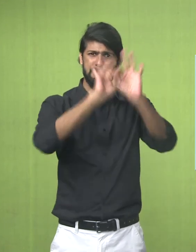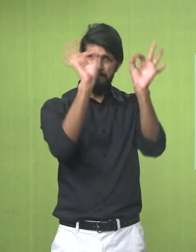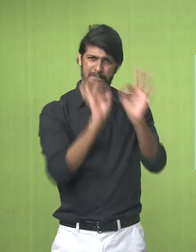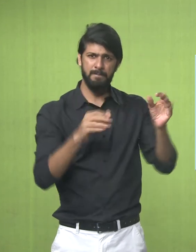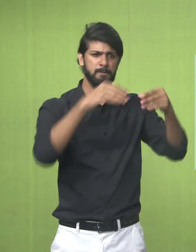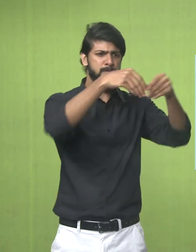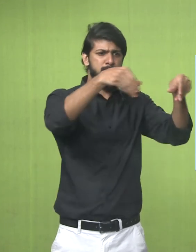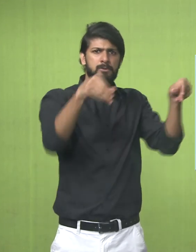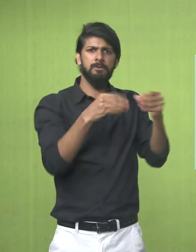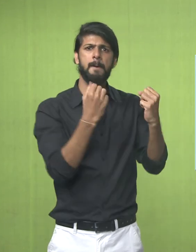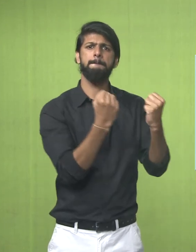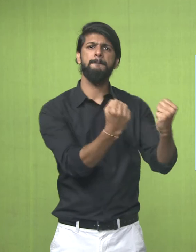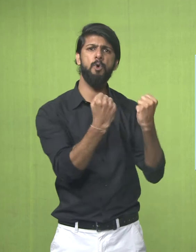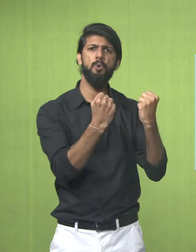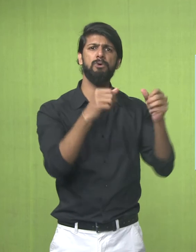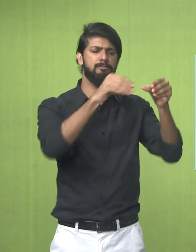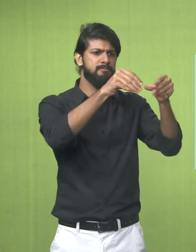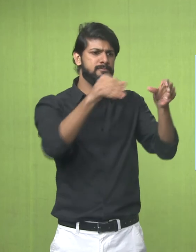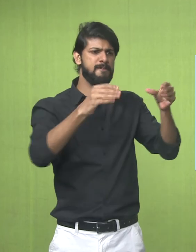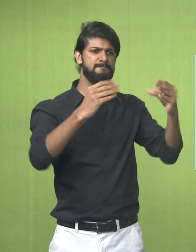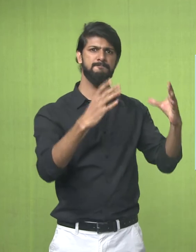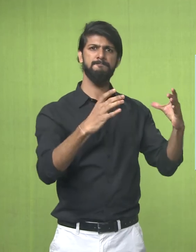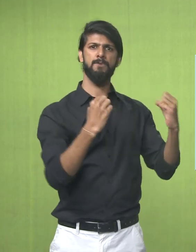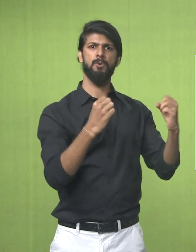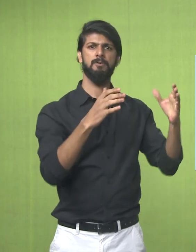They are well baked And round shaped